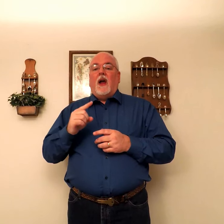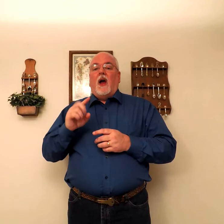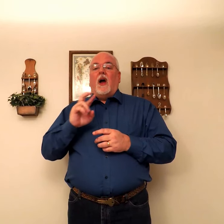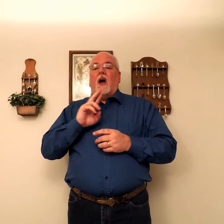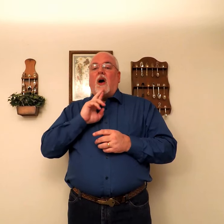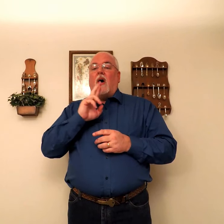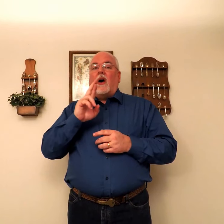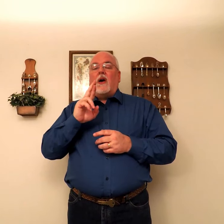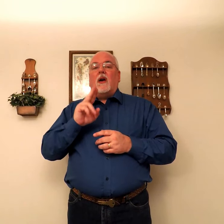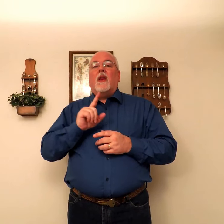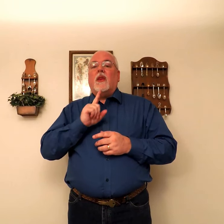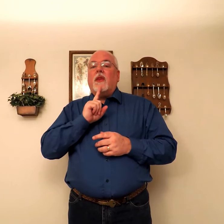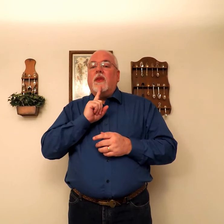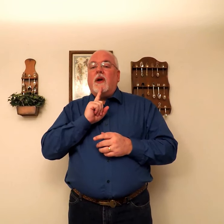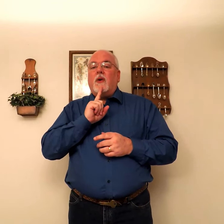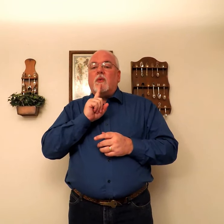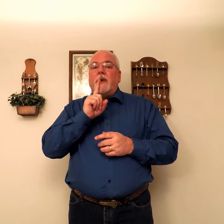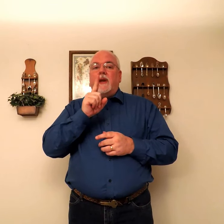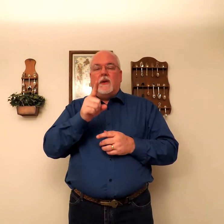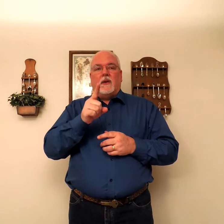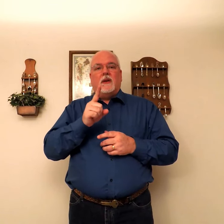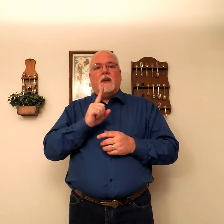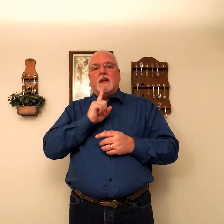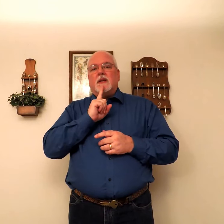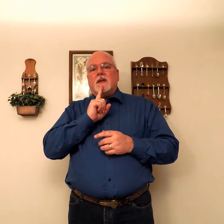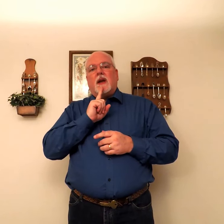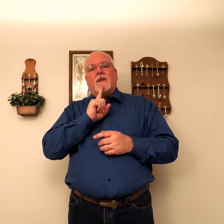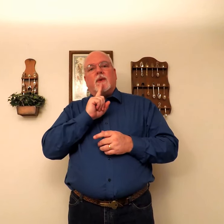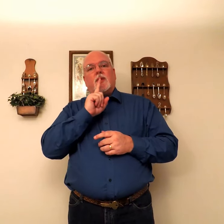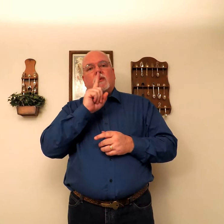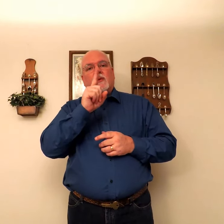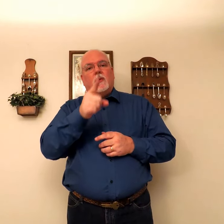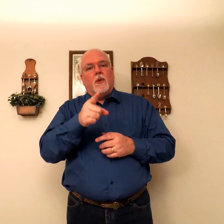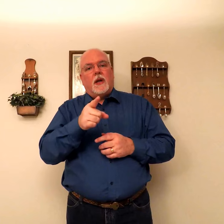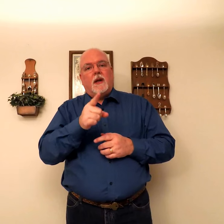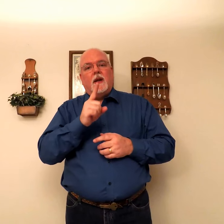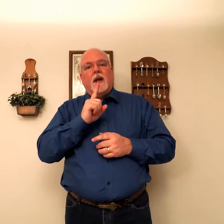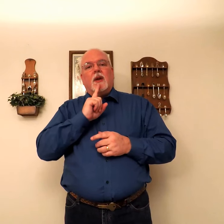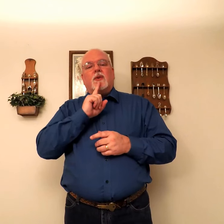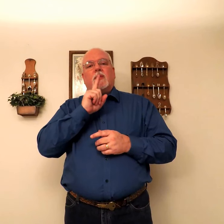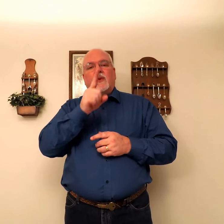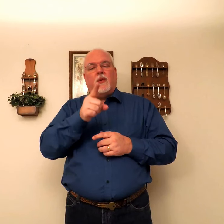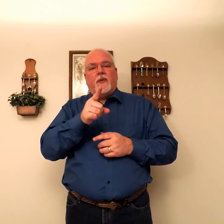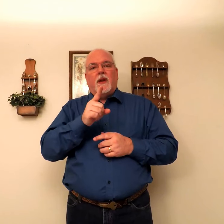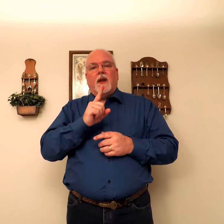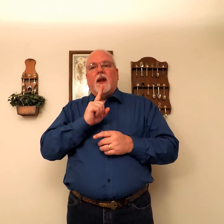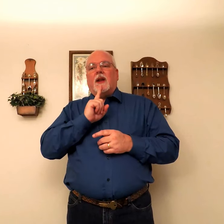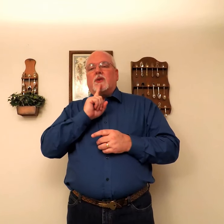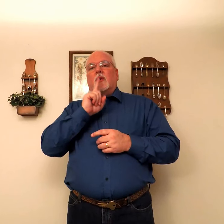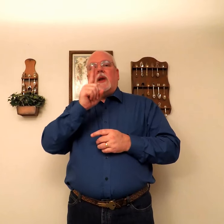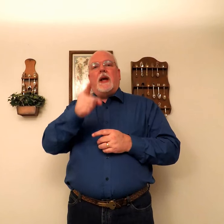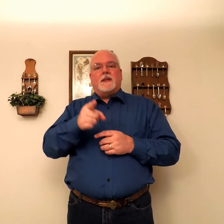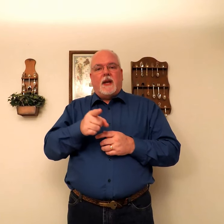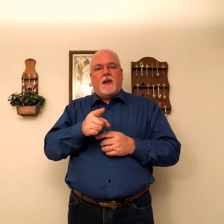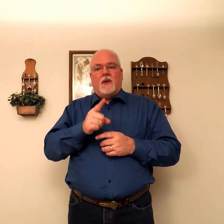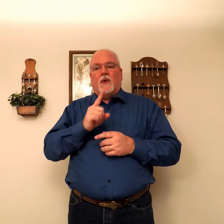Are. The real. This is time for truly. Truth. Truly I say to you.